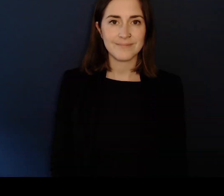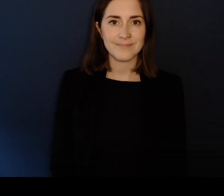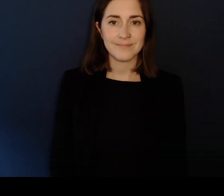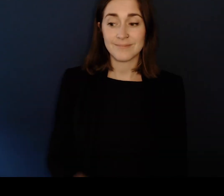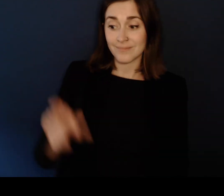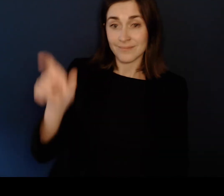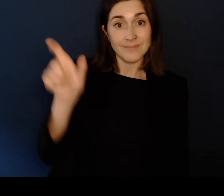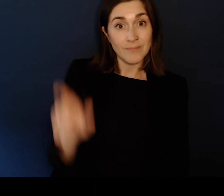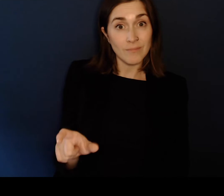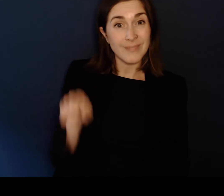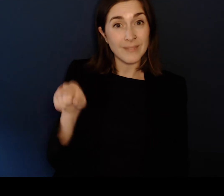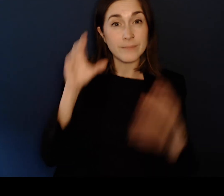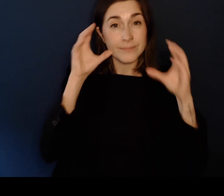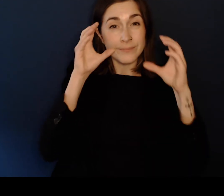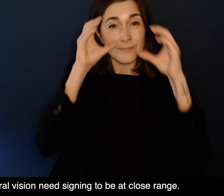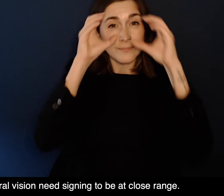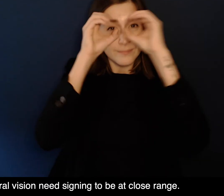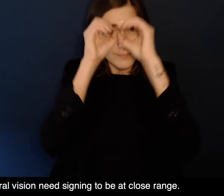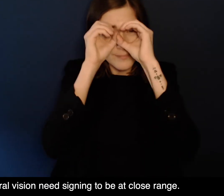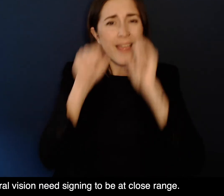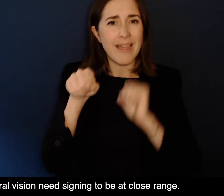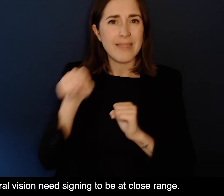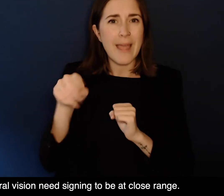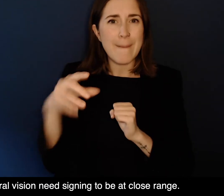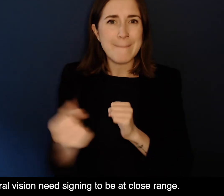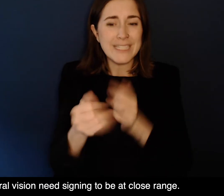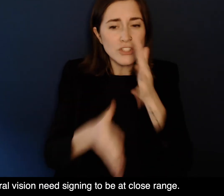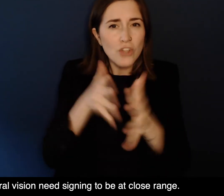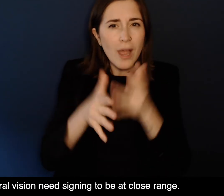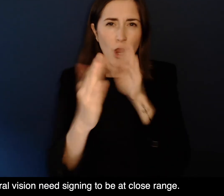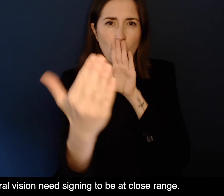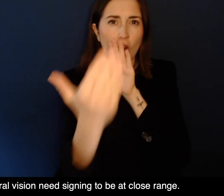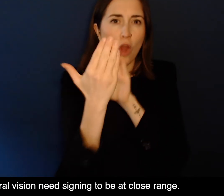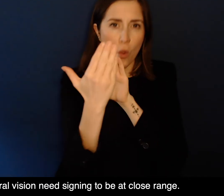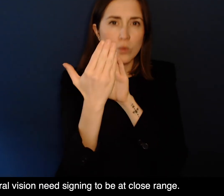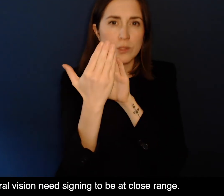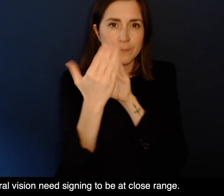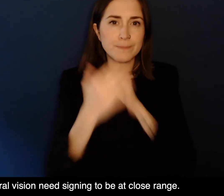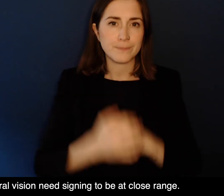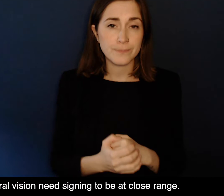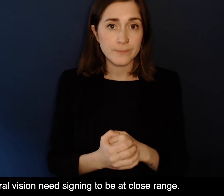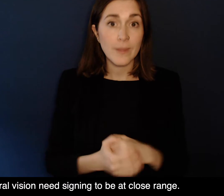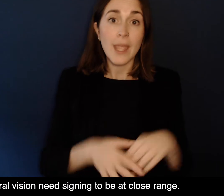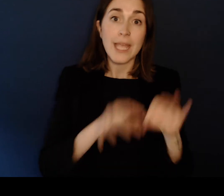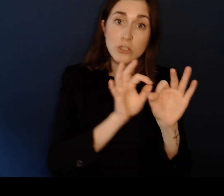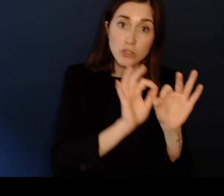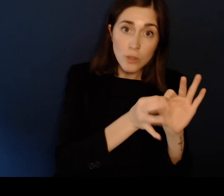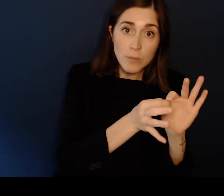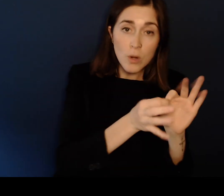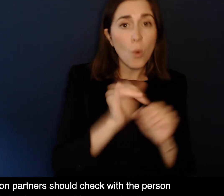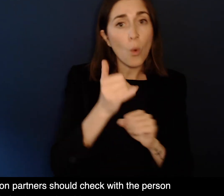appear on screen signing Auslan users with reduced central vision Need signing to be at close range